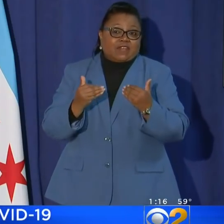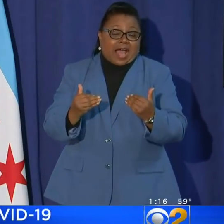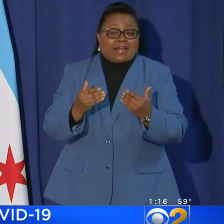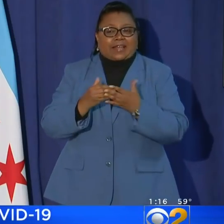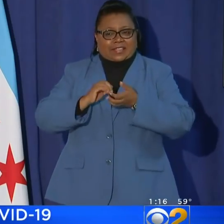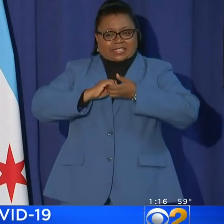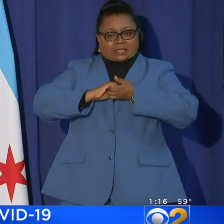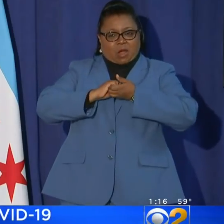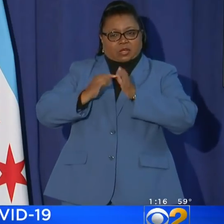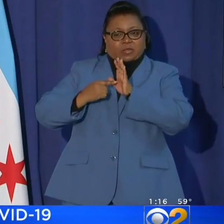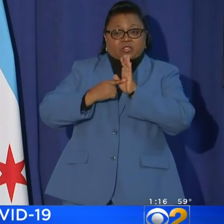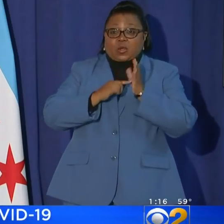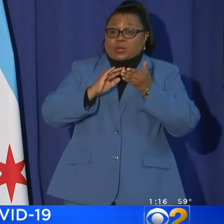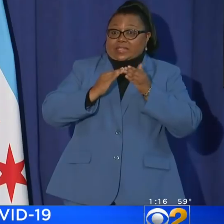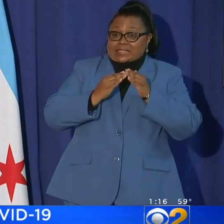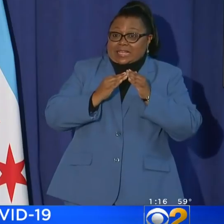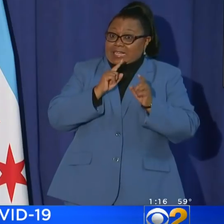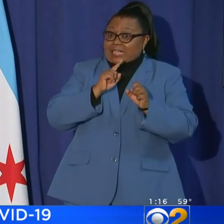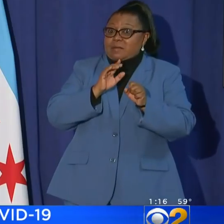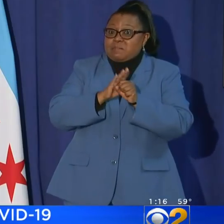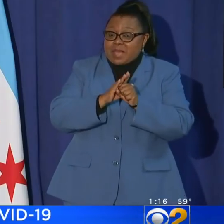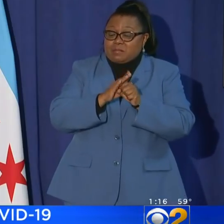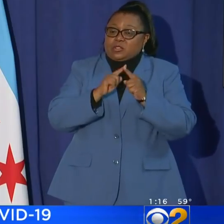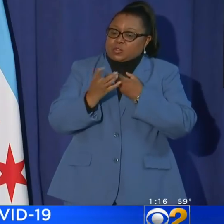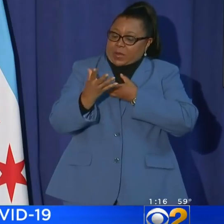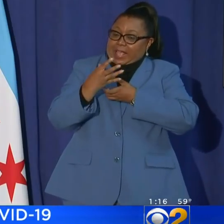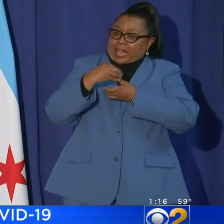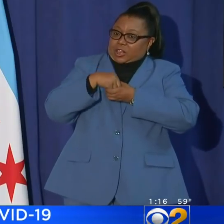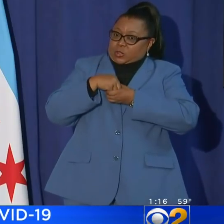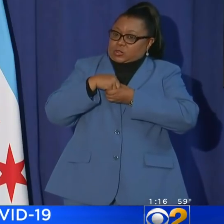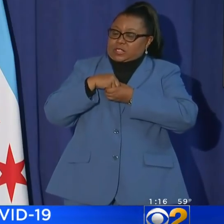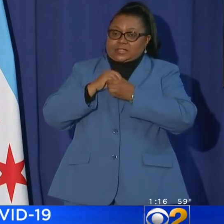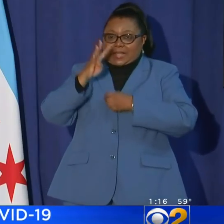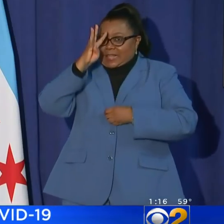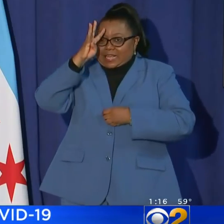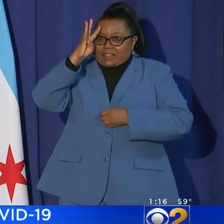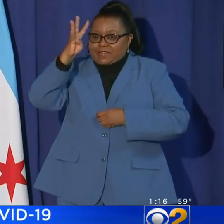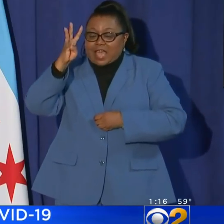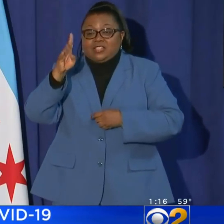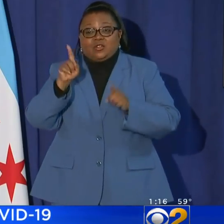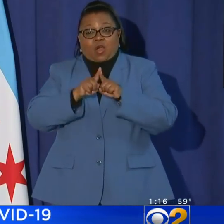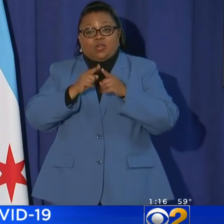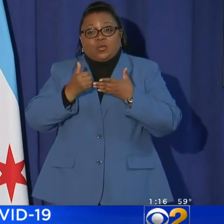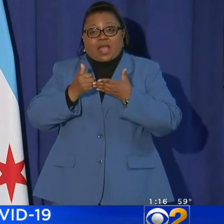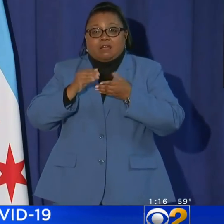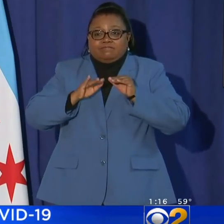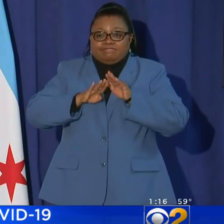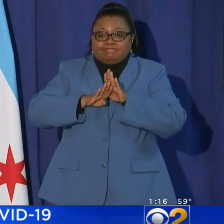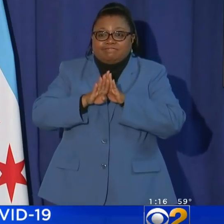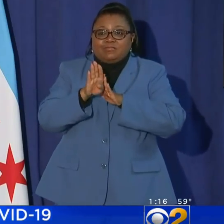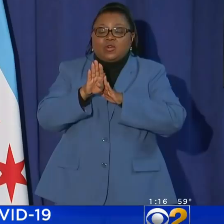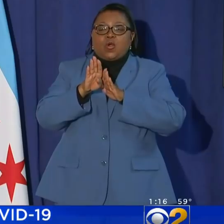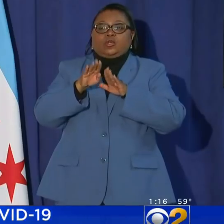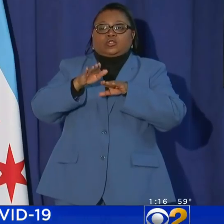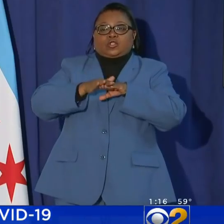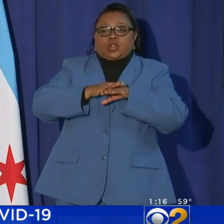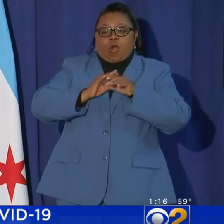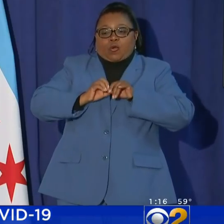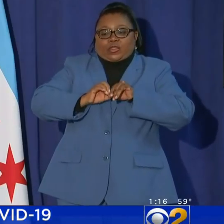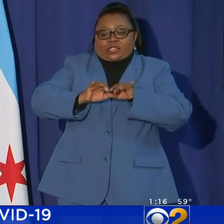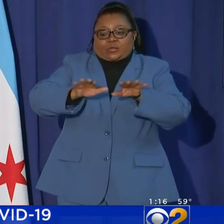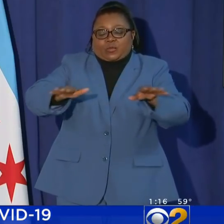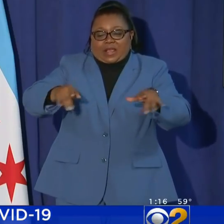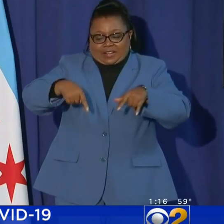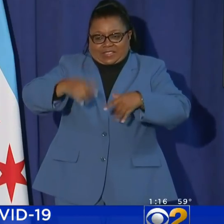This partnership reflects our city's commitment to inclusion and innovation and will also help further this further slow the spread